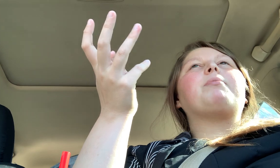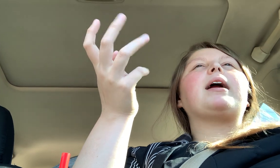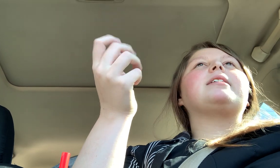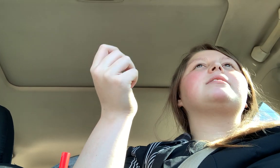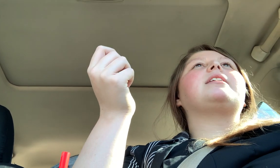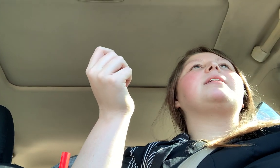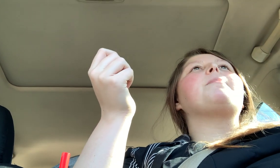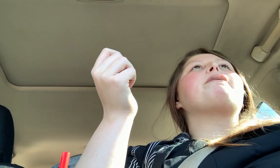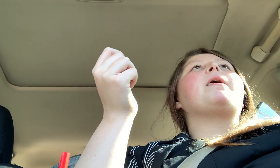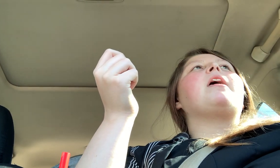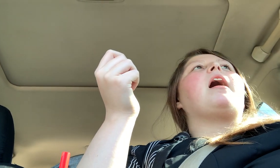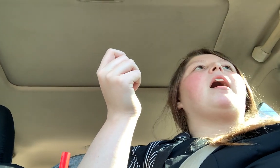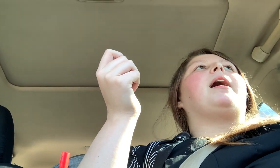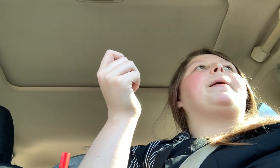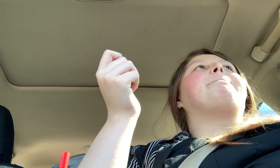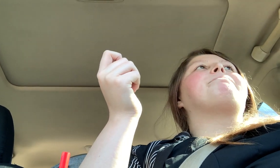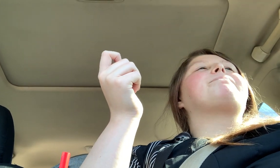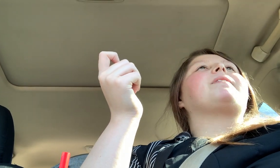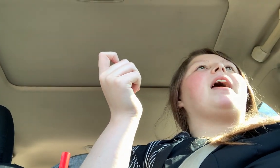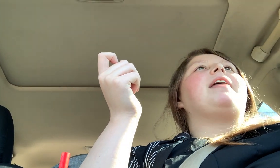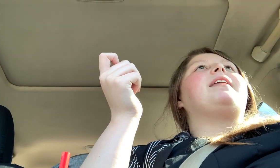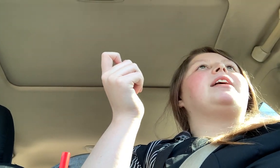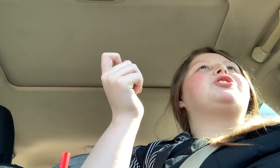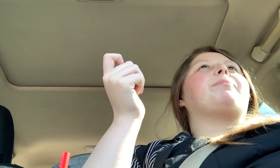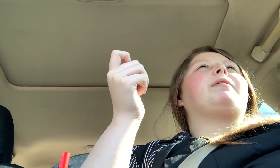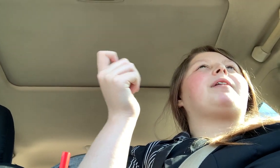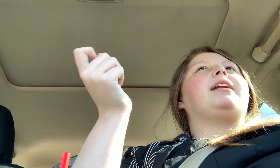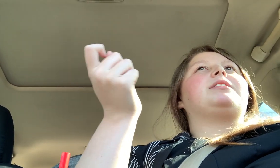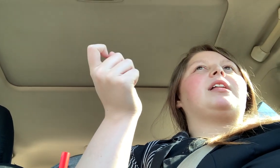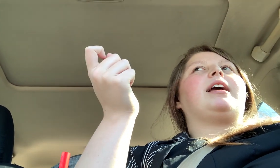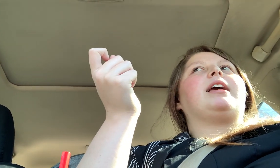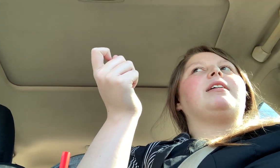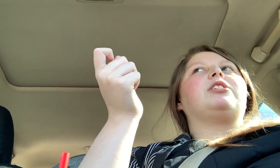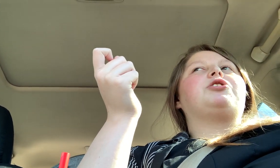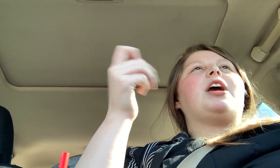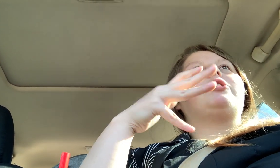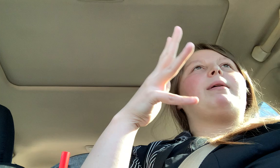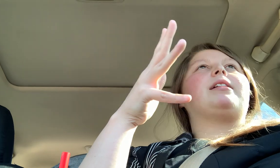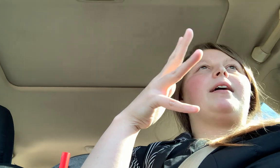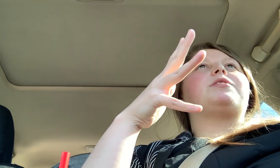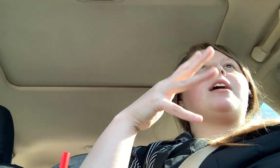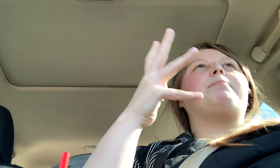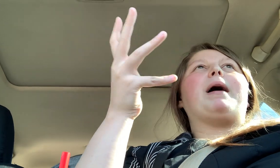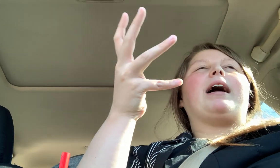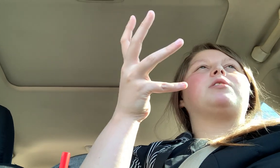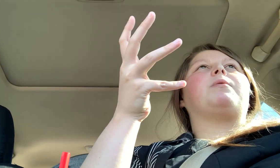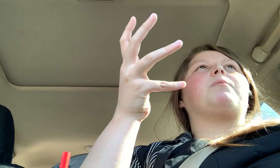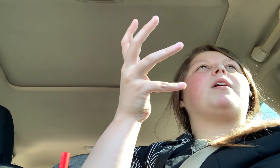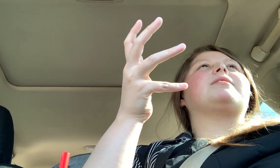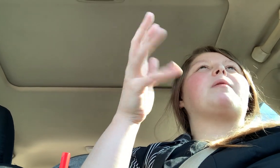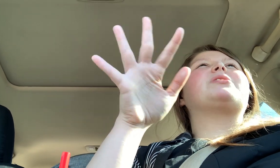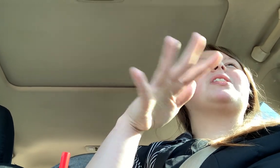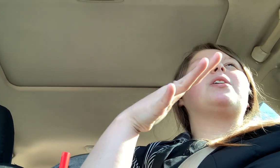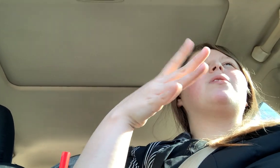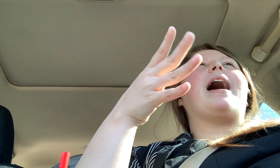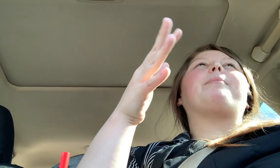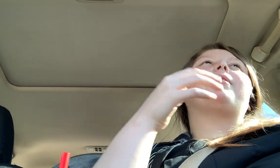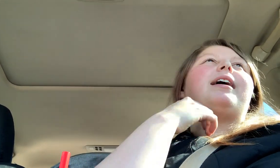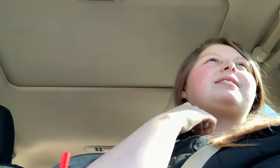pregnancy. Um, and then jumping right into like changing my lifestyle back to what it was. I was a little apprehensive